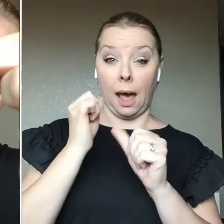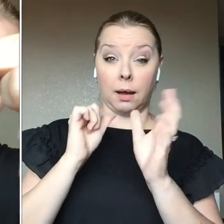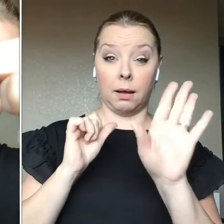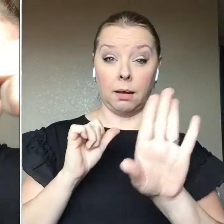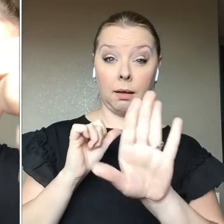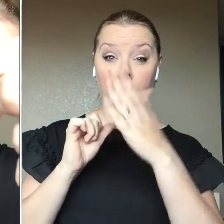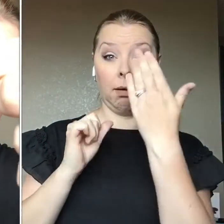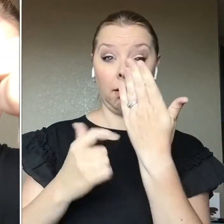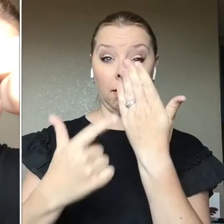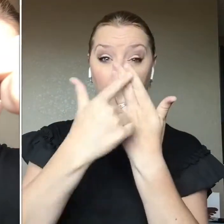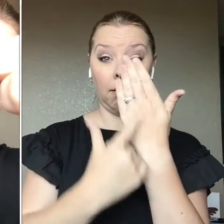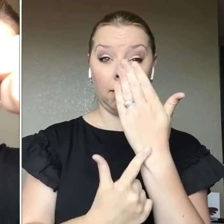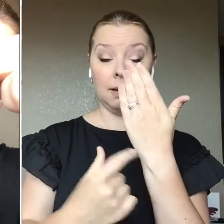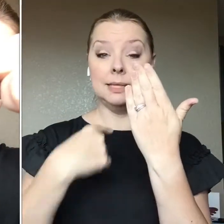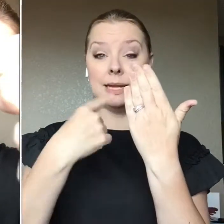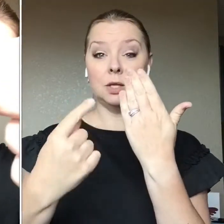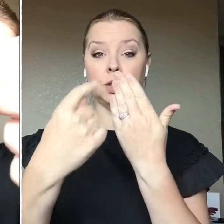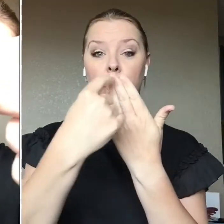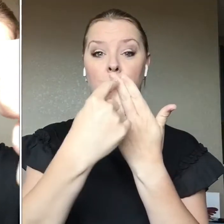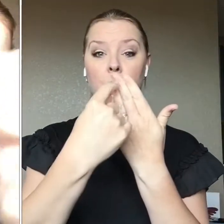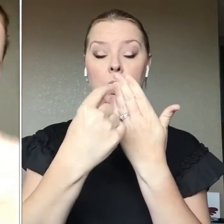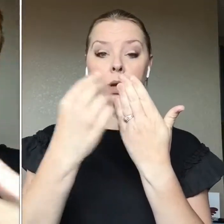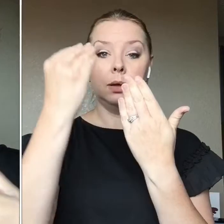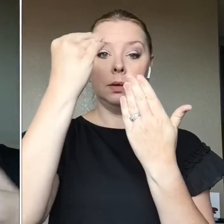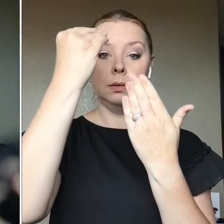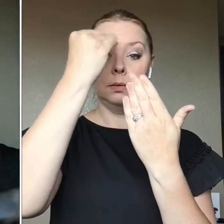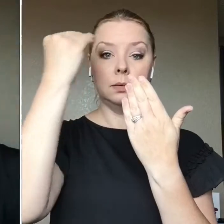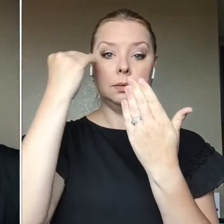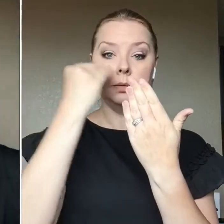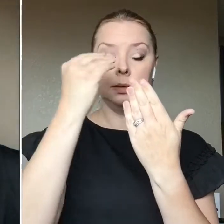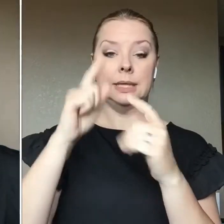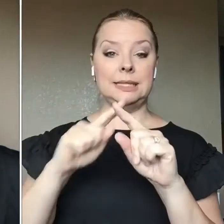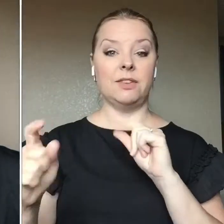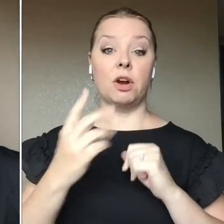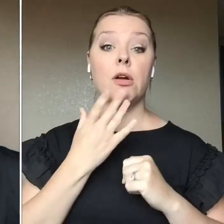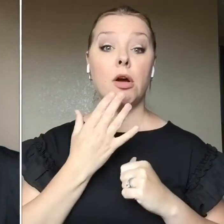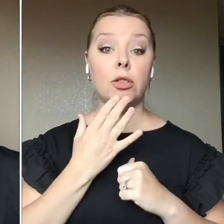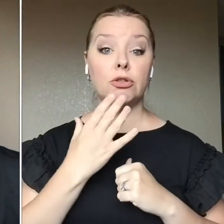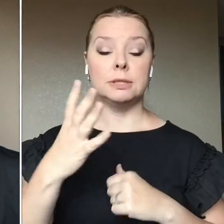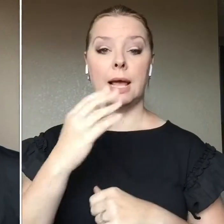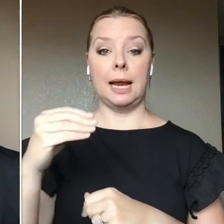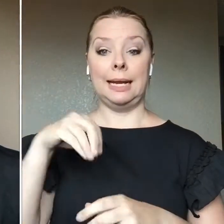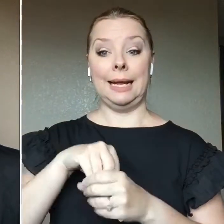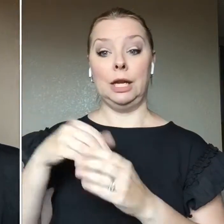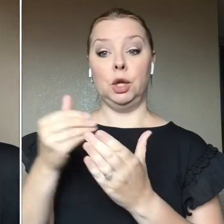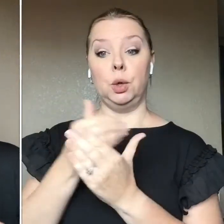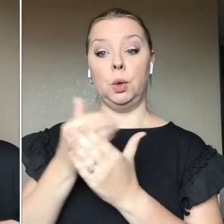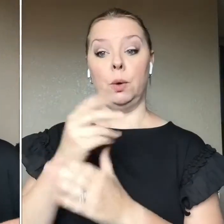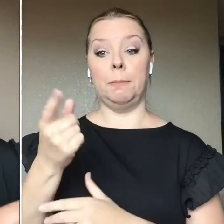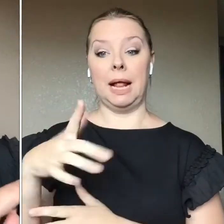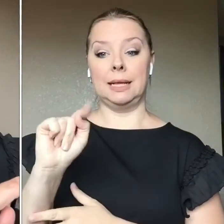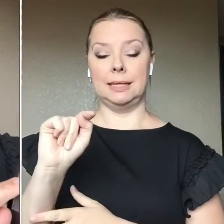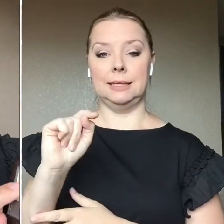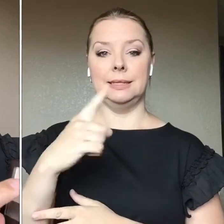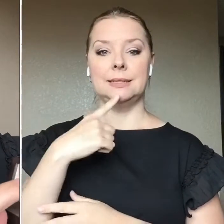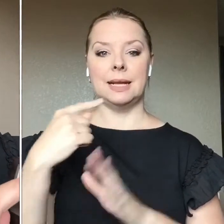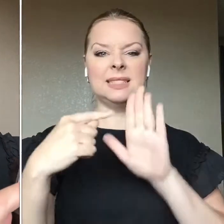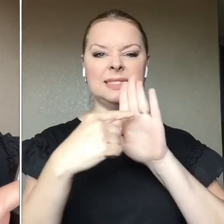the placement of the different colors. And then in a new palette, it tells you base lid